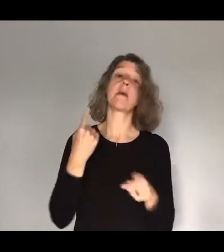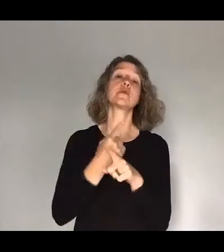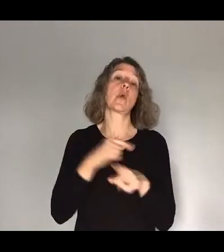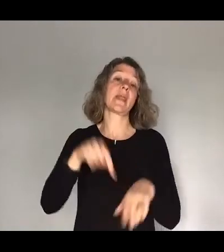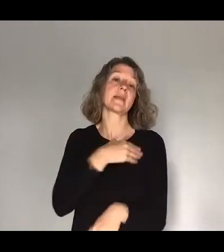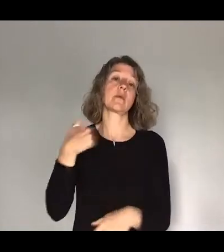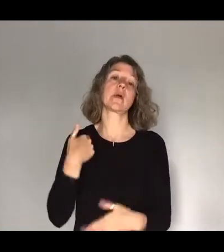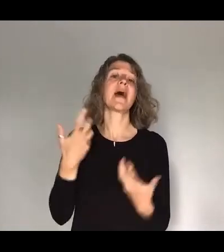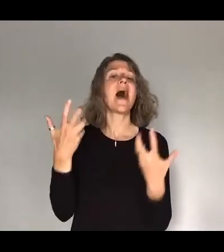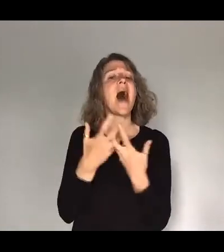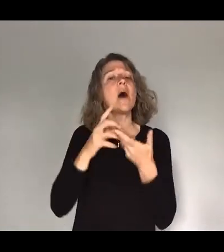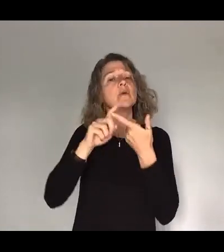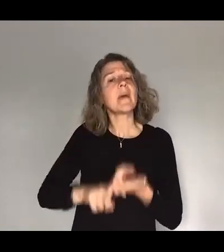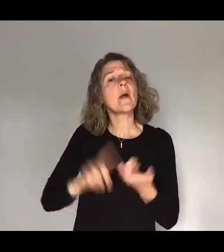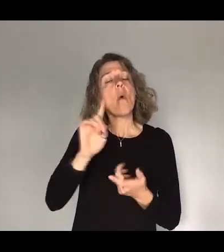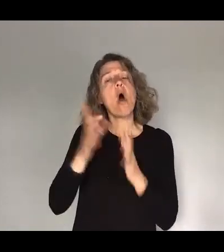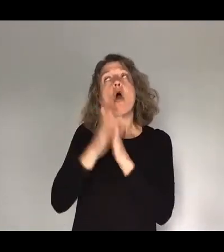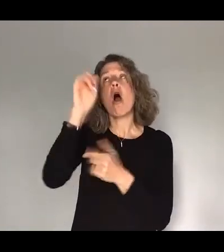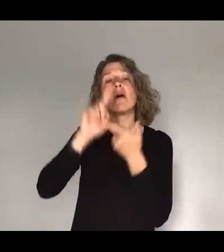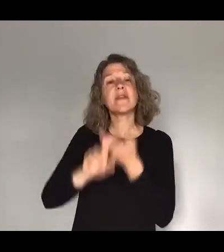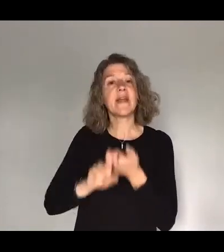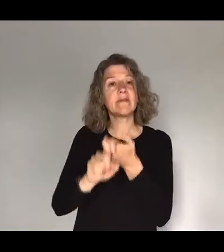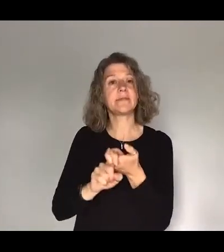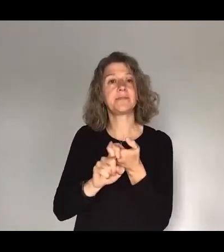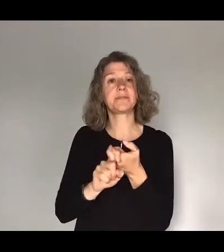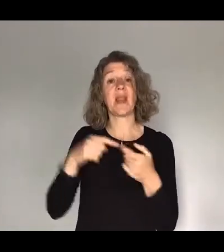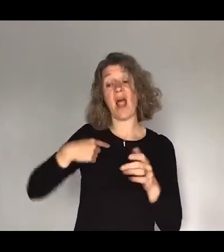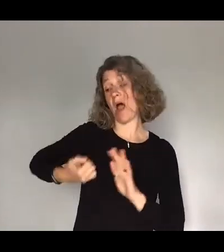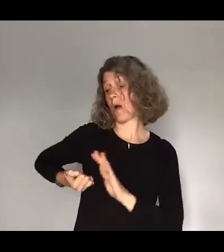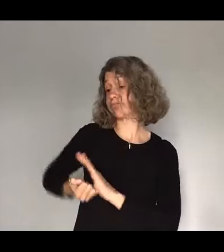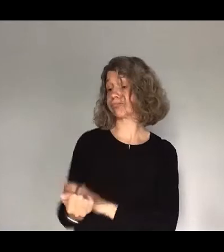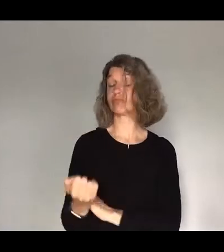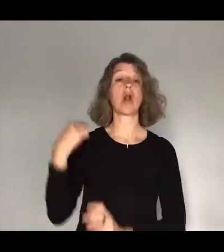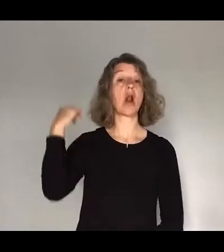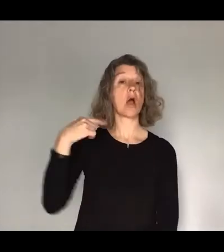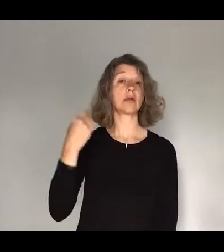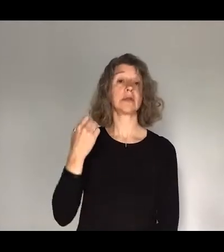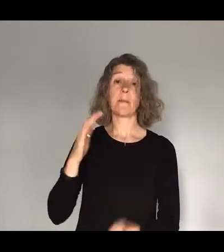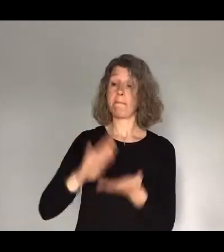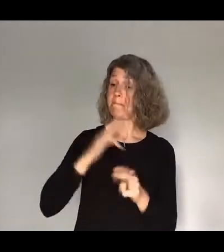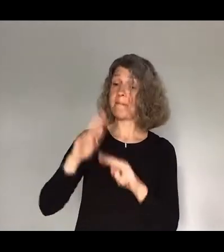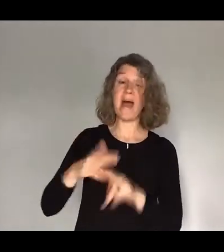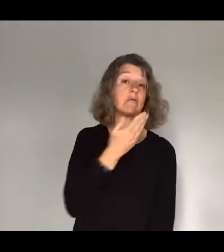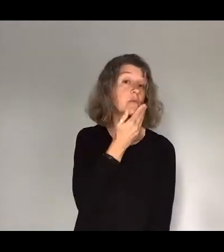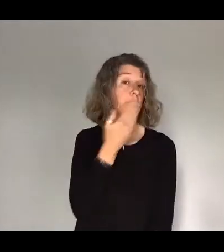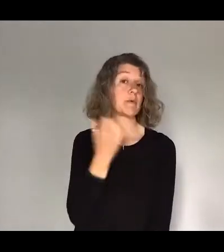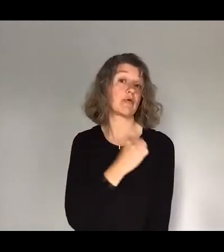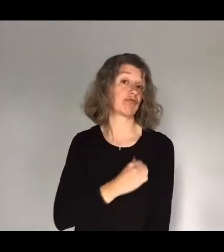London to two parents who weren't Christians. They had kind of no background with Christianity. At all, church wasn't a thing for us